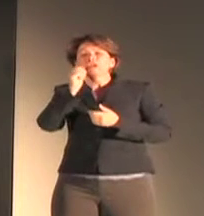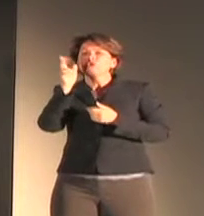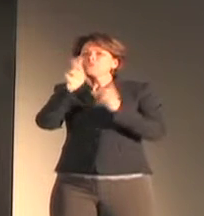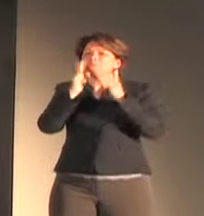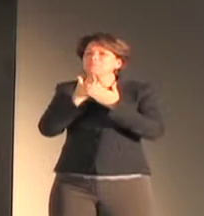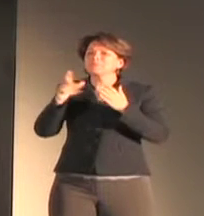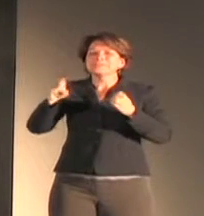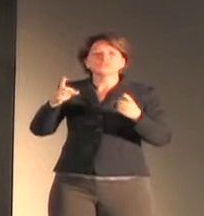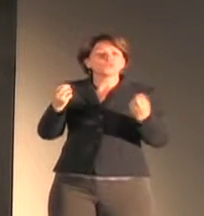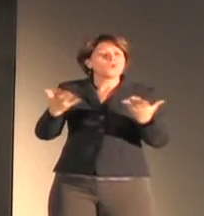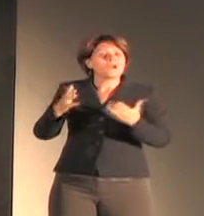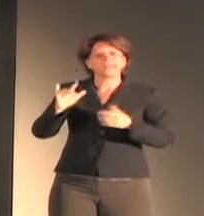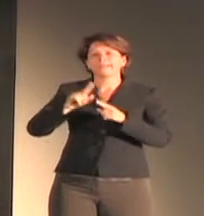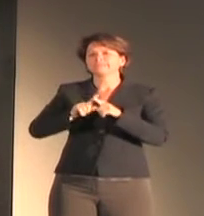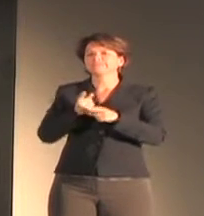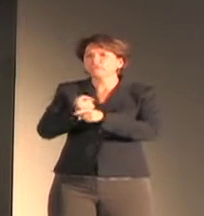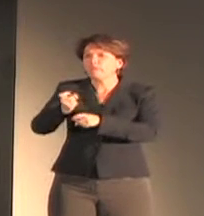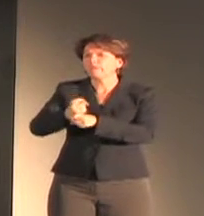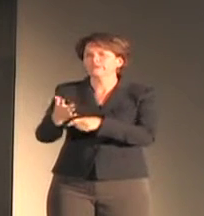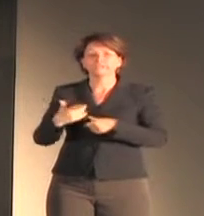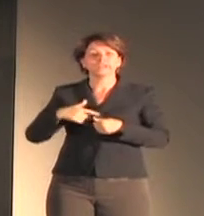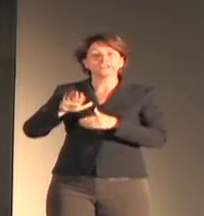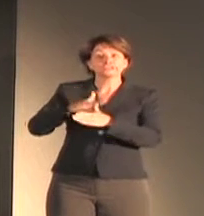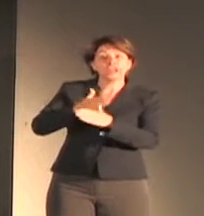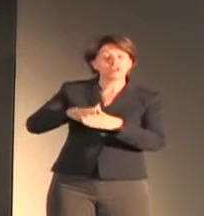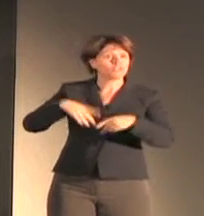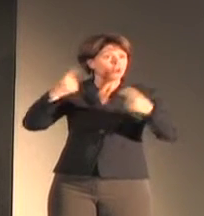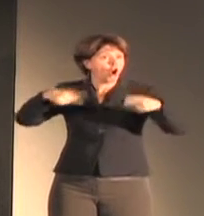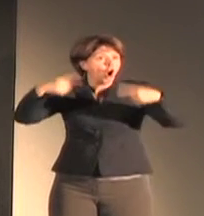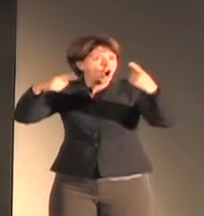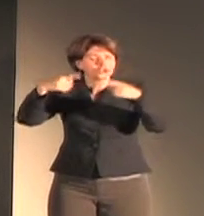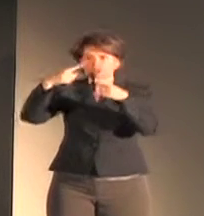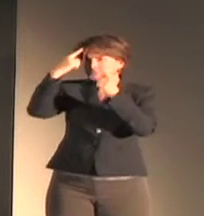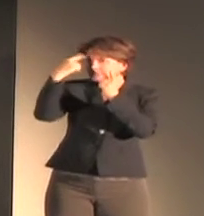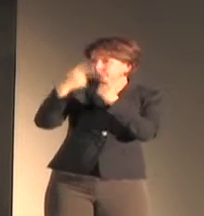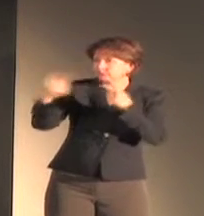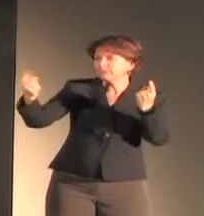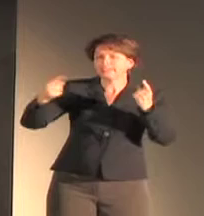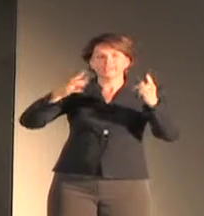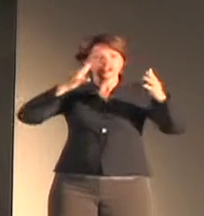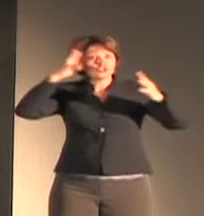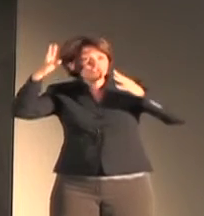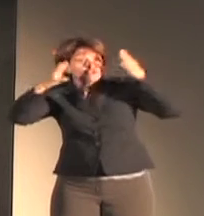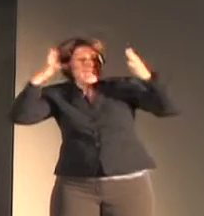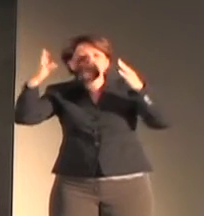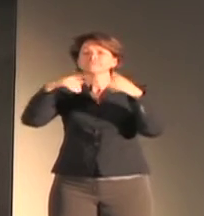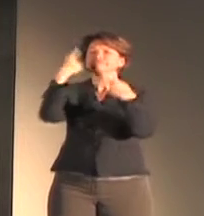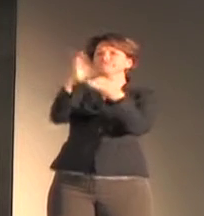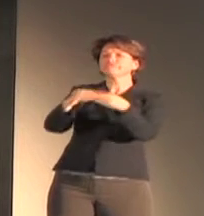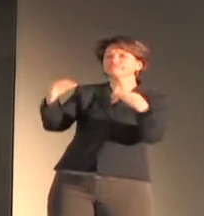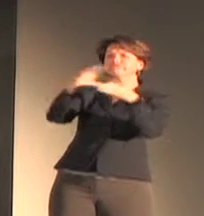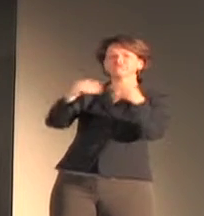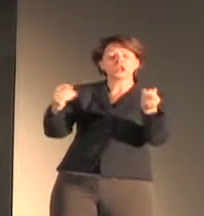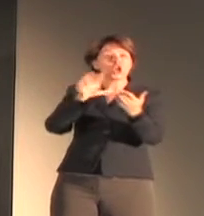Joke, share, argue, create, narrate, learn, understand,